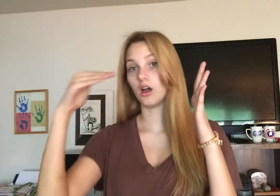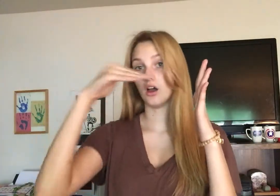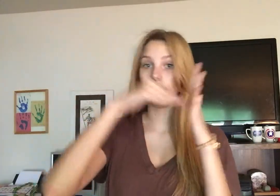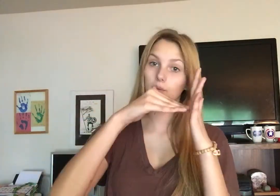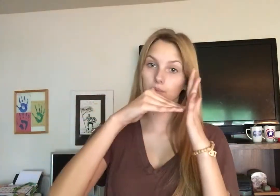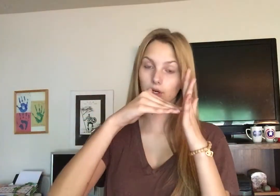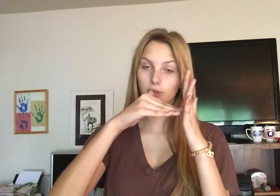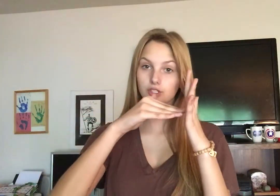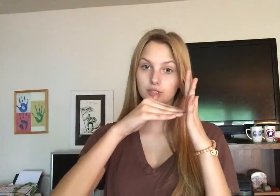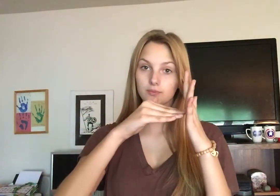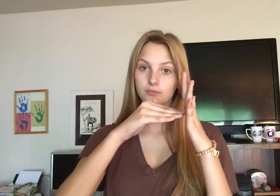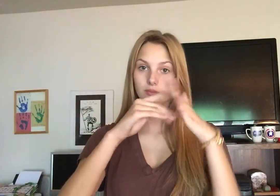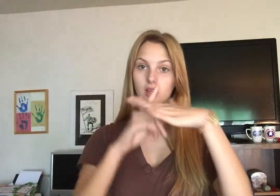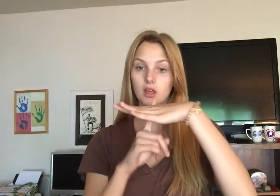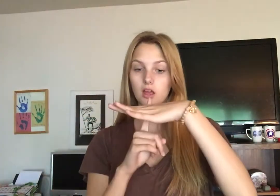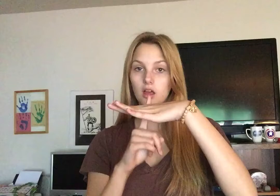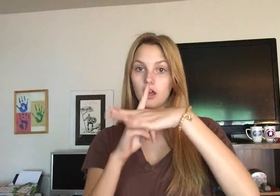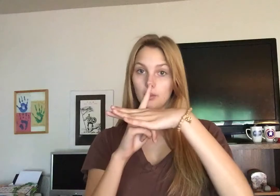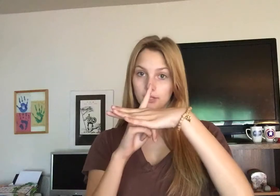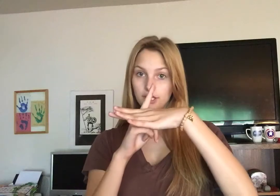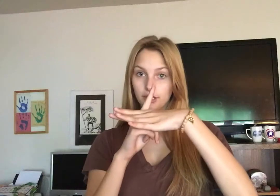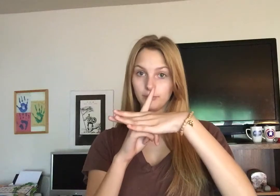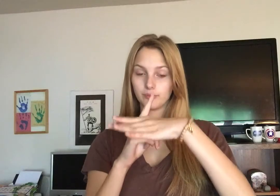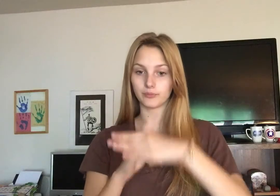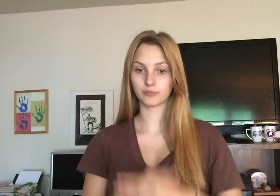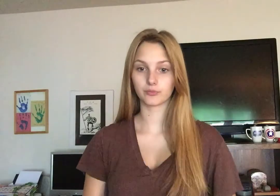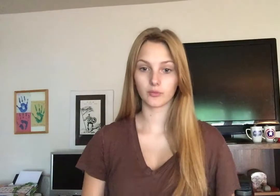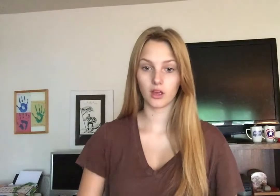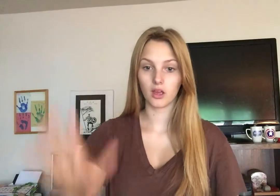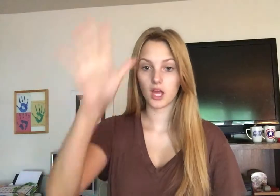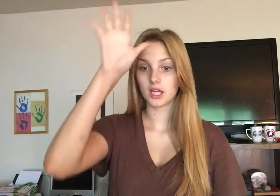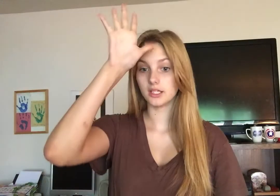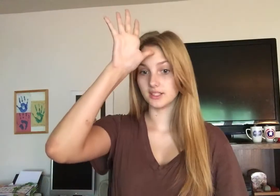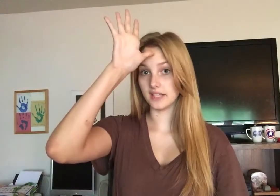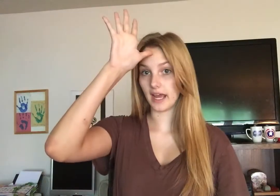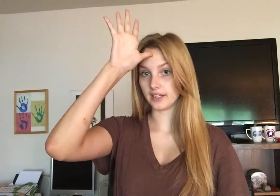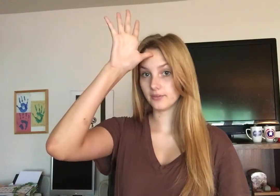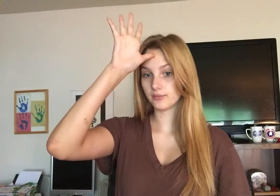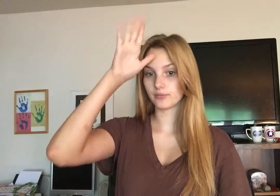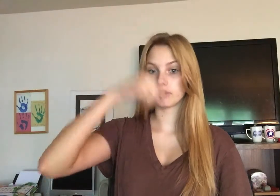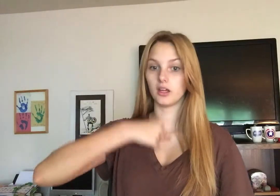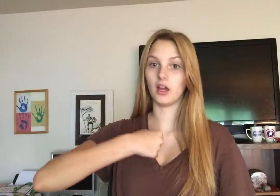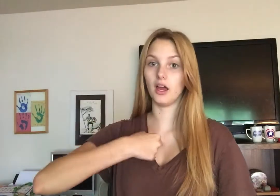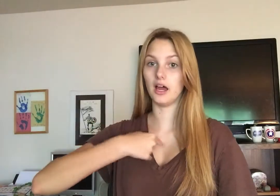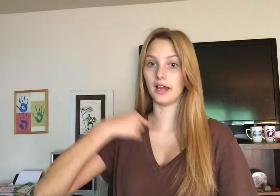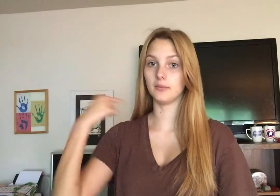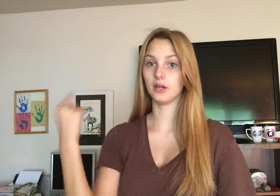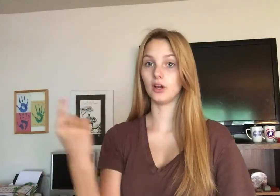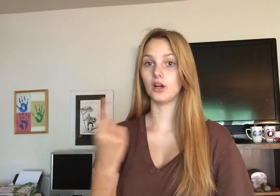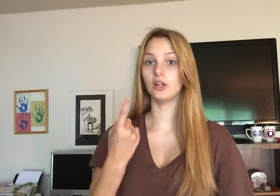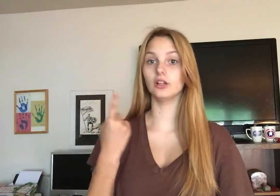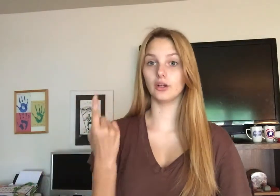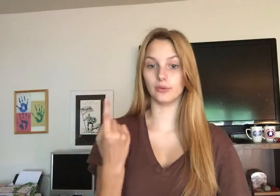approach, up here, daddy, I'm alone,